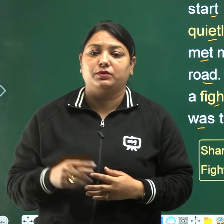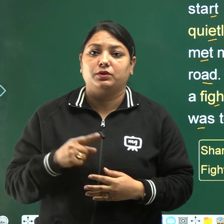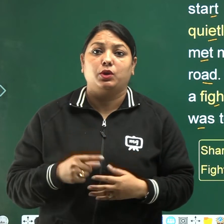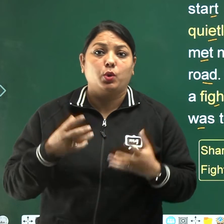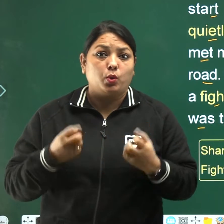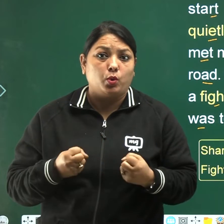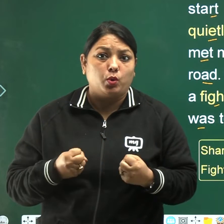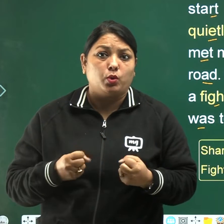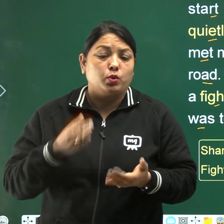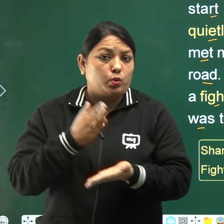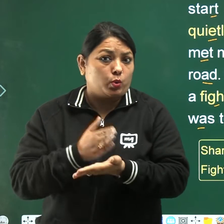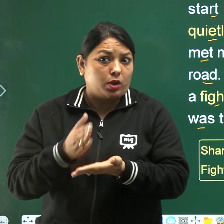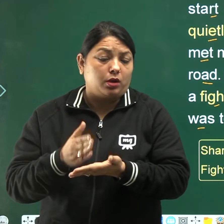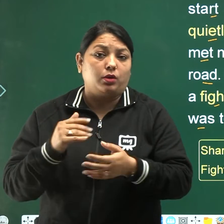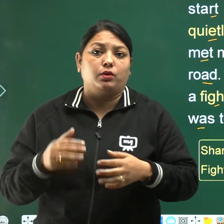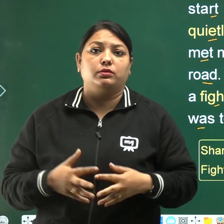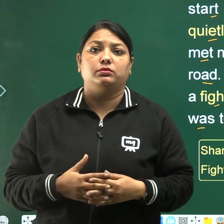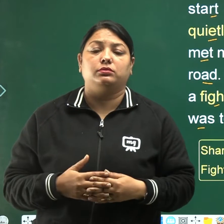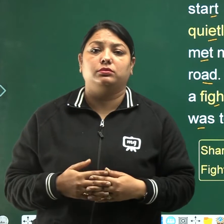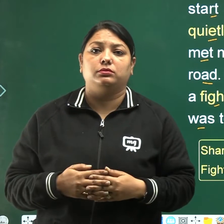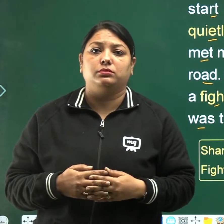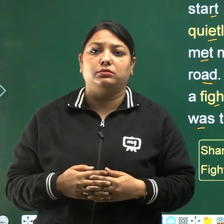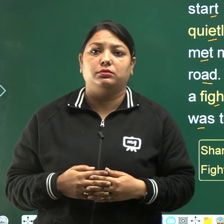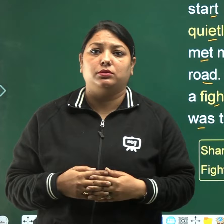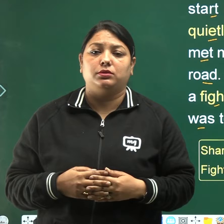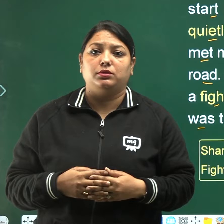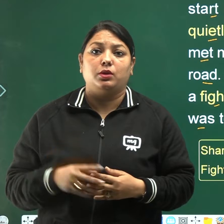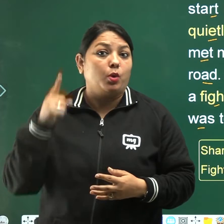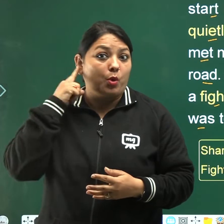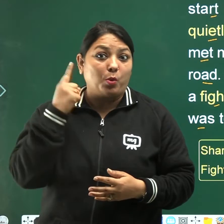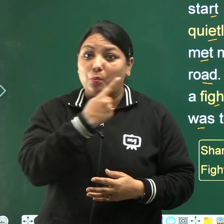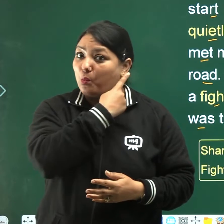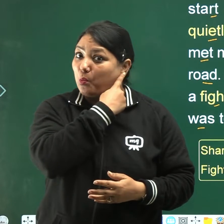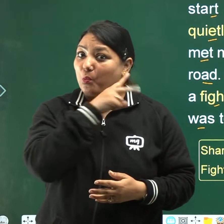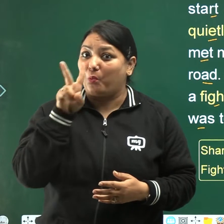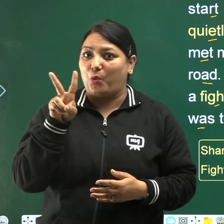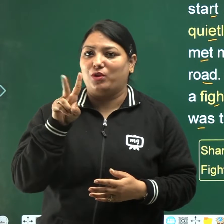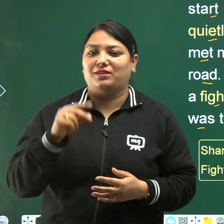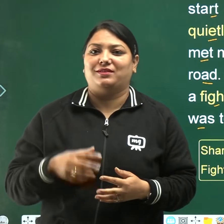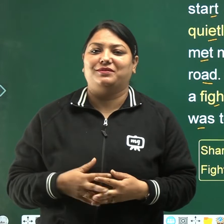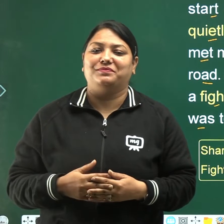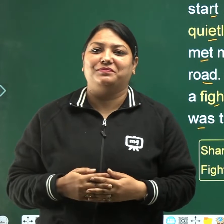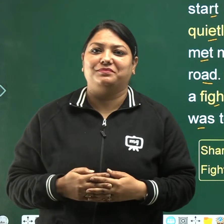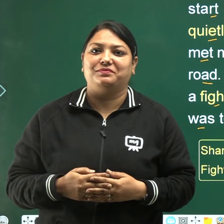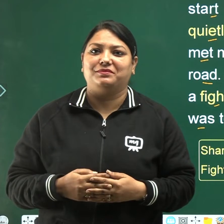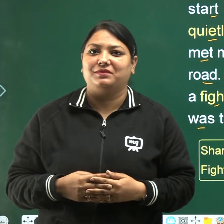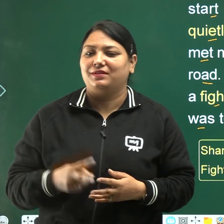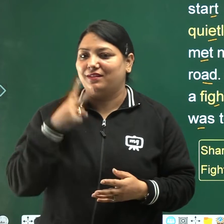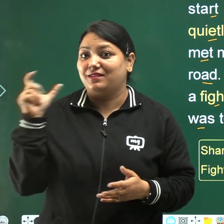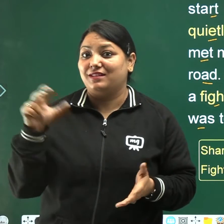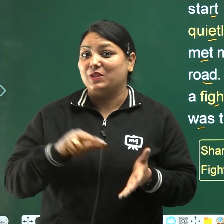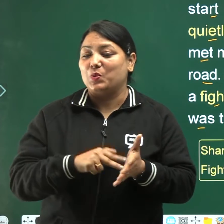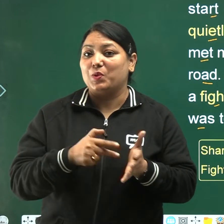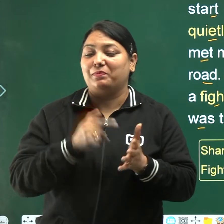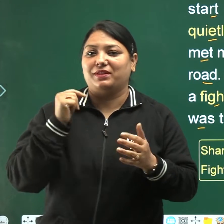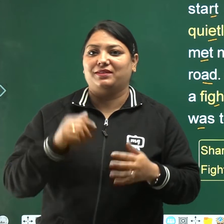off both his ears, now let us see the word